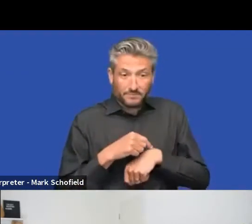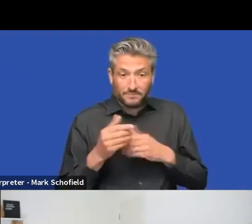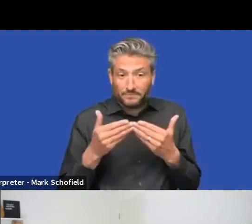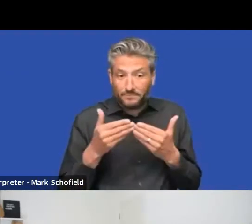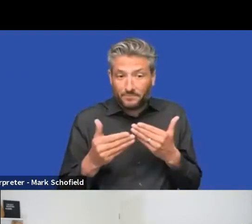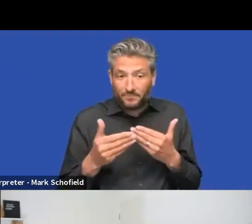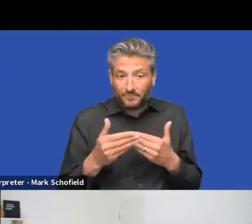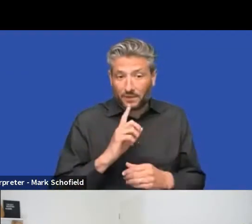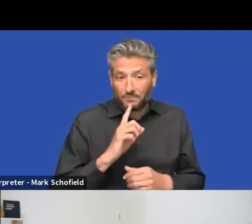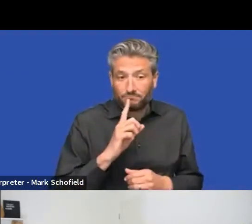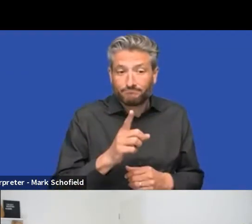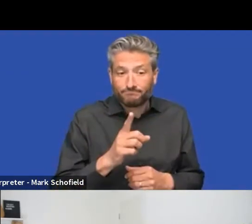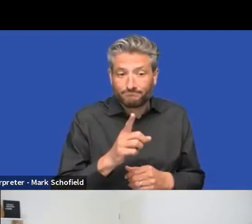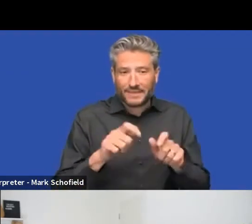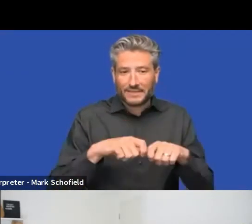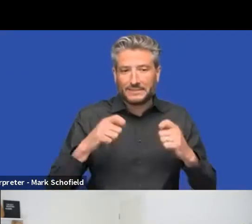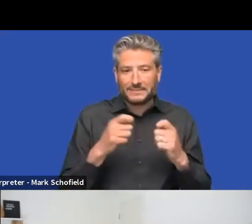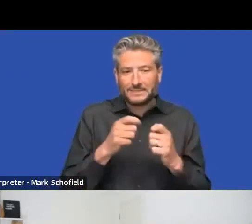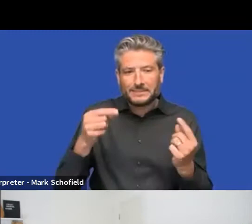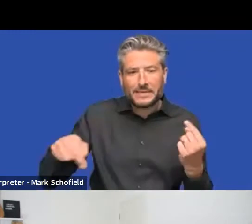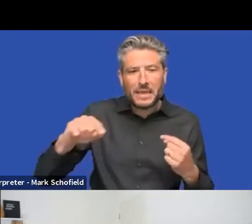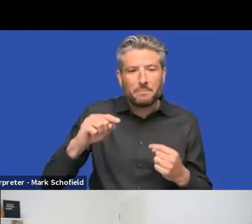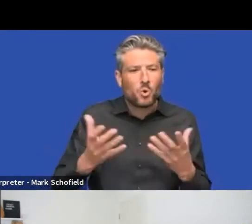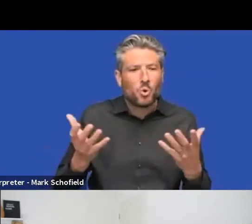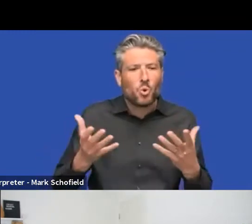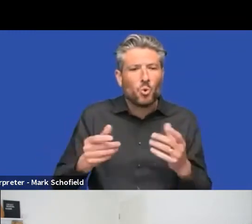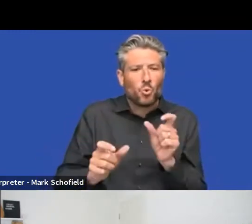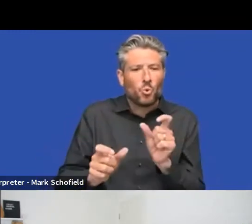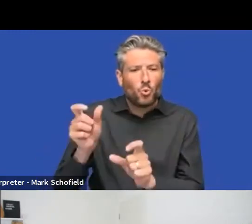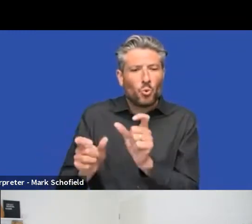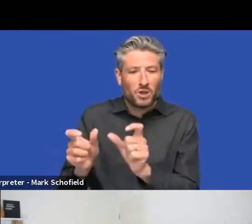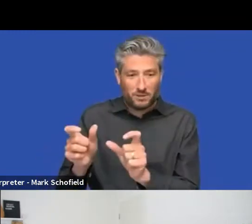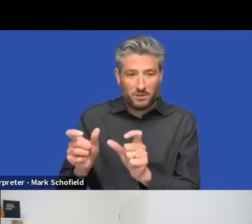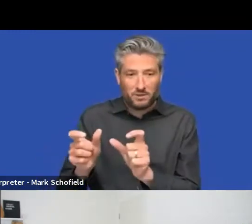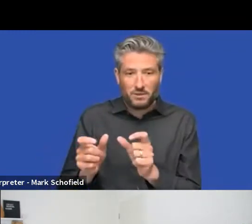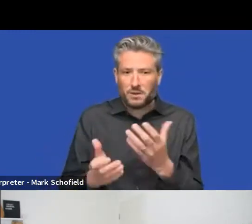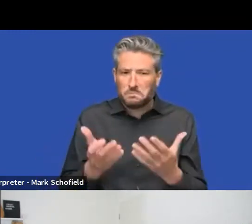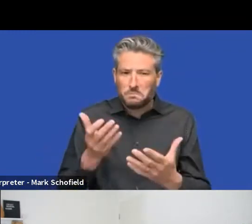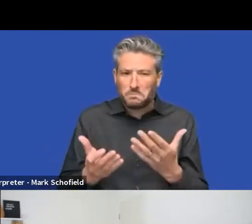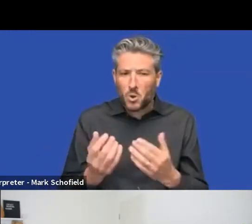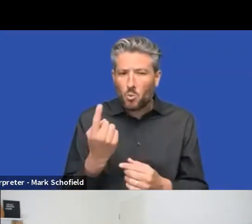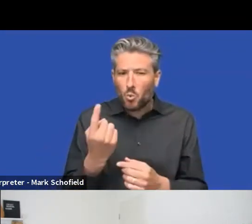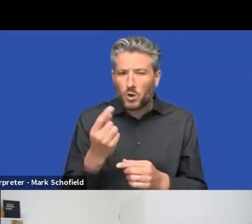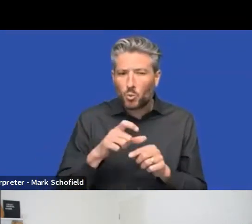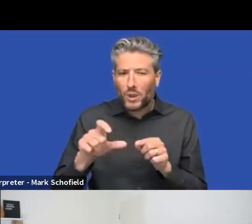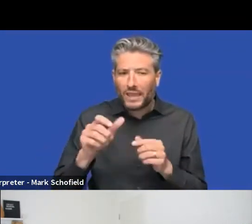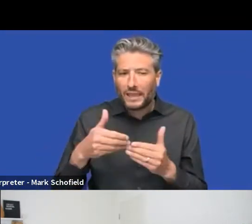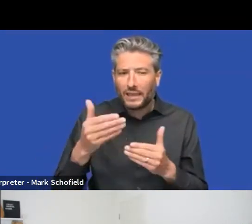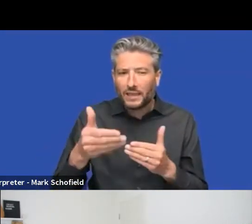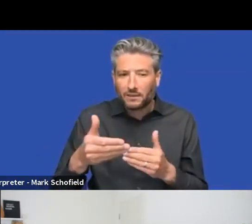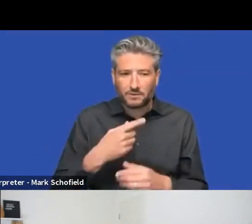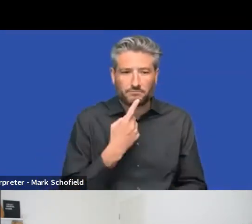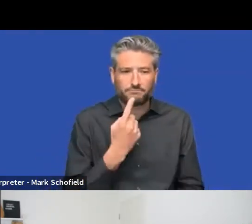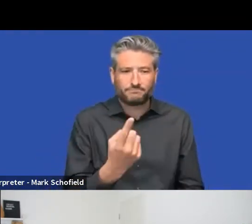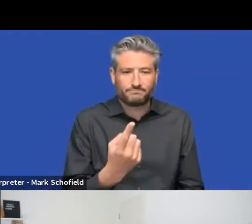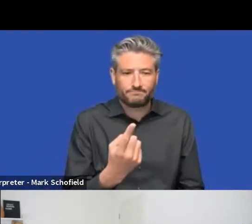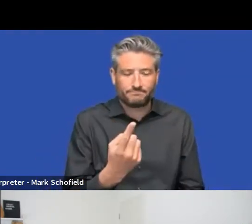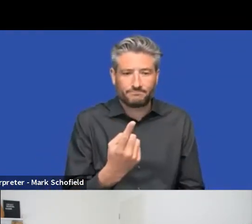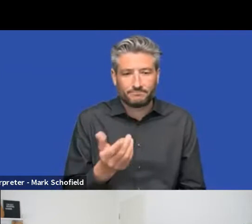missing the final details. Uh, so hopefully during next week, uh, or something like that, we will be able to, to announce the, uh, the full community team.